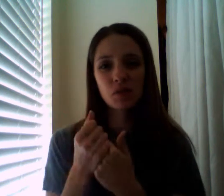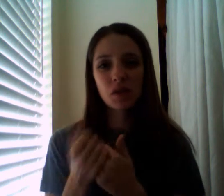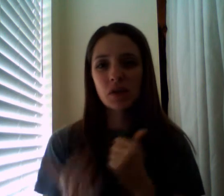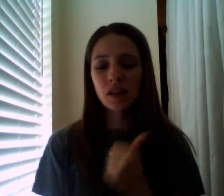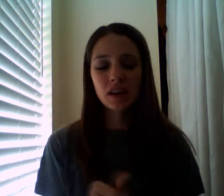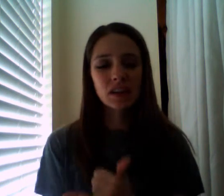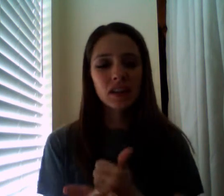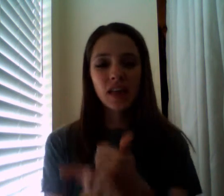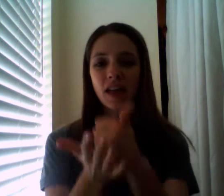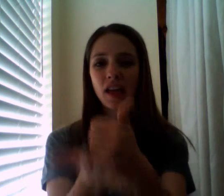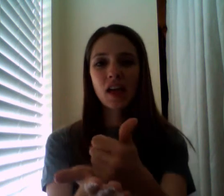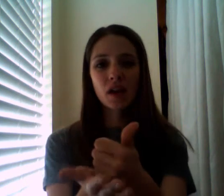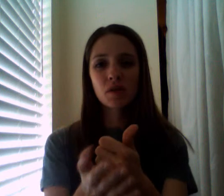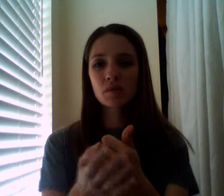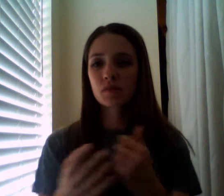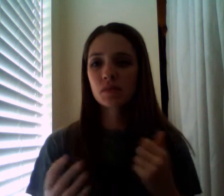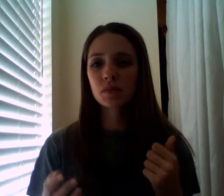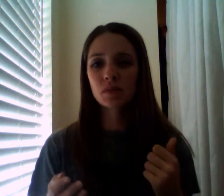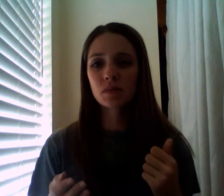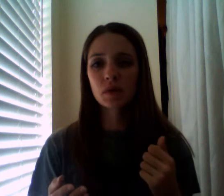give you money if you needed it